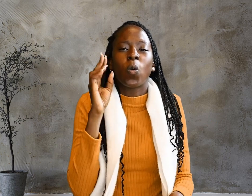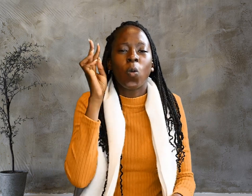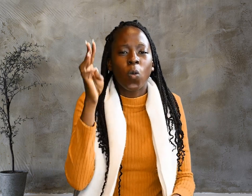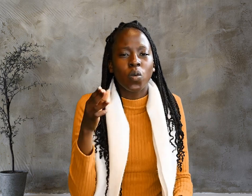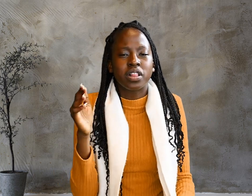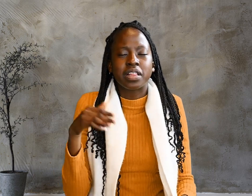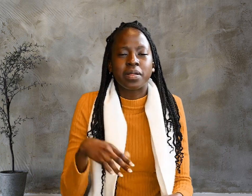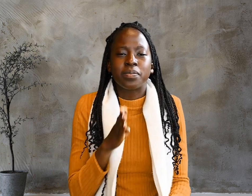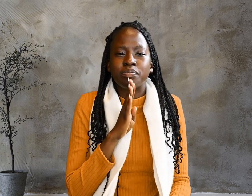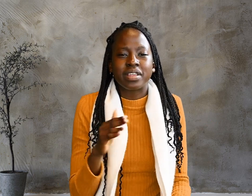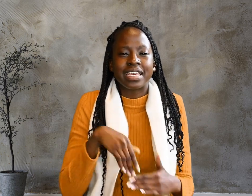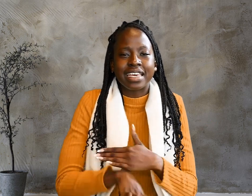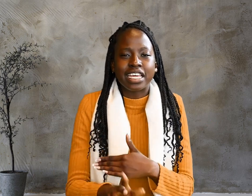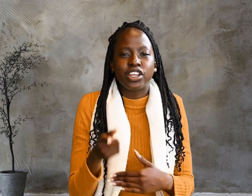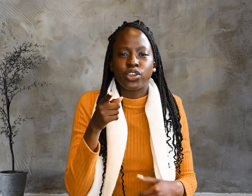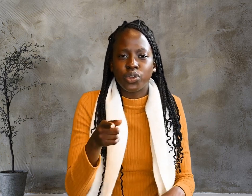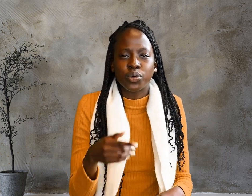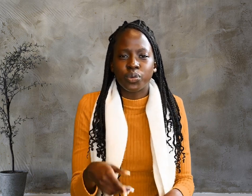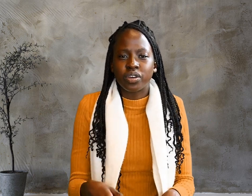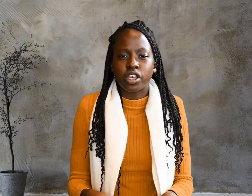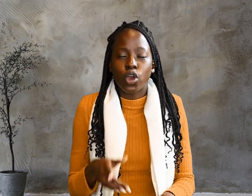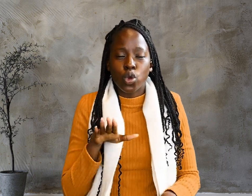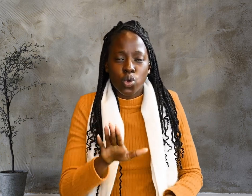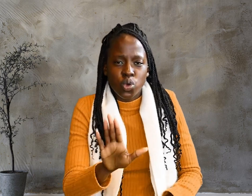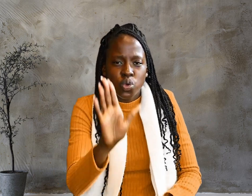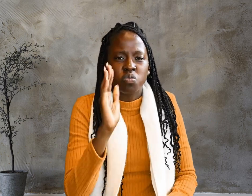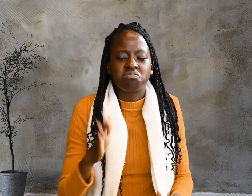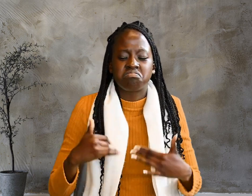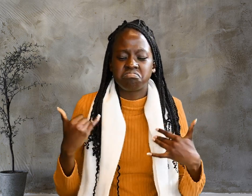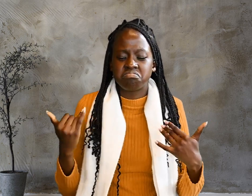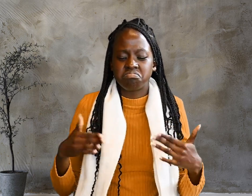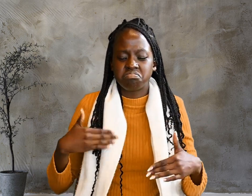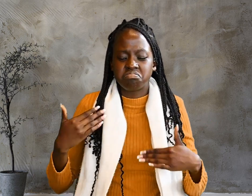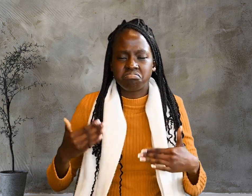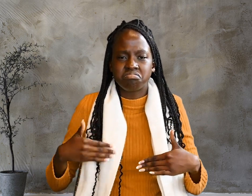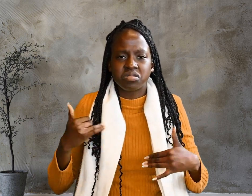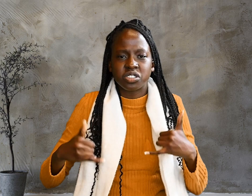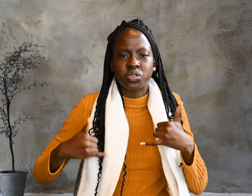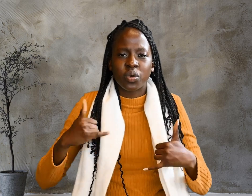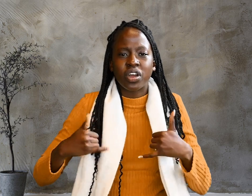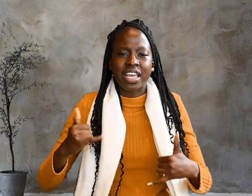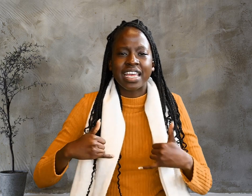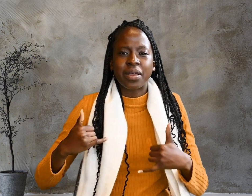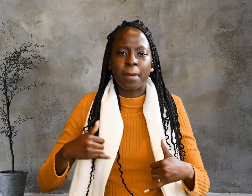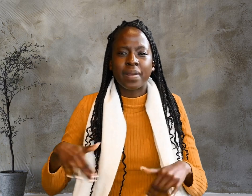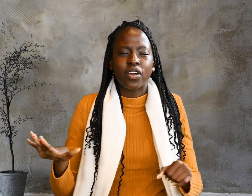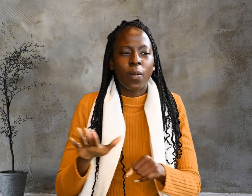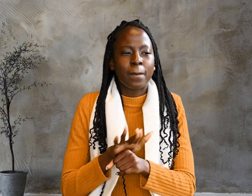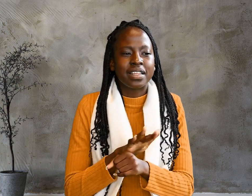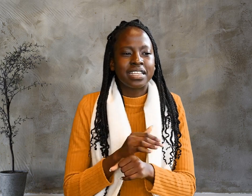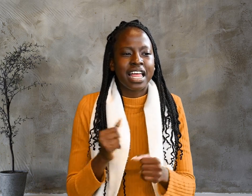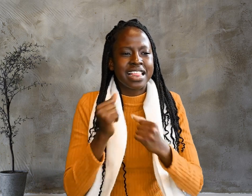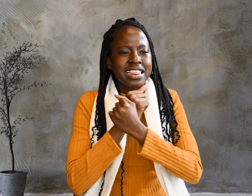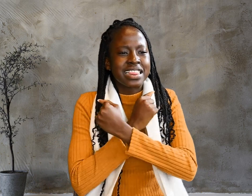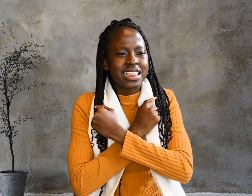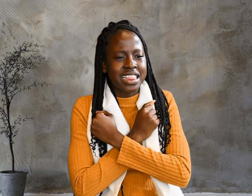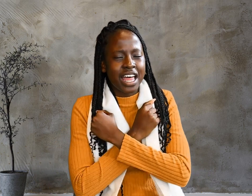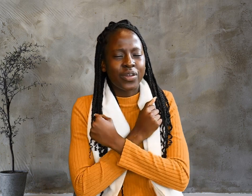may be complete. My command is this, love each other as I have loved